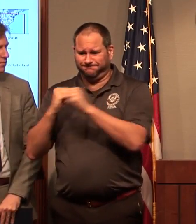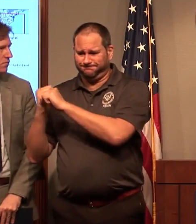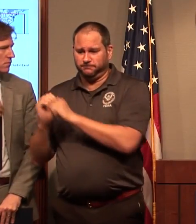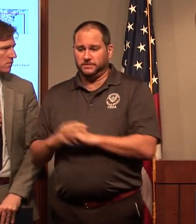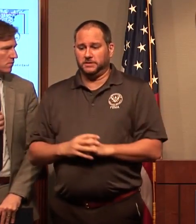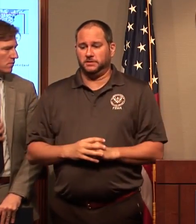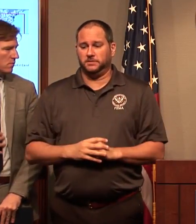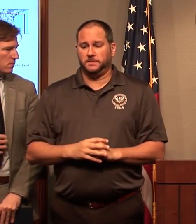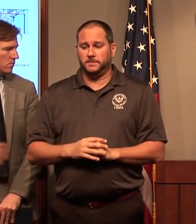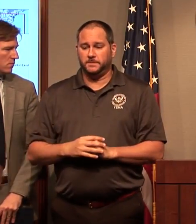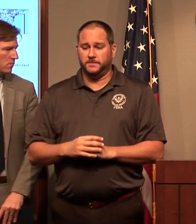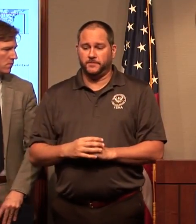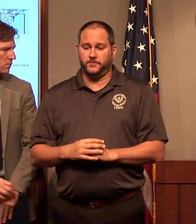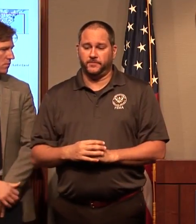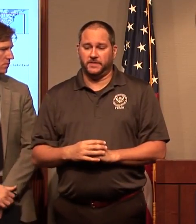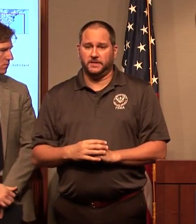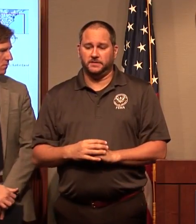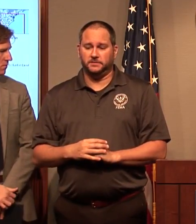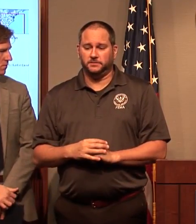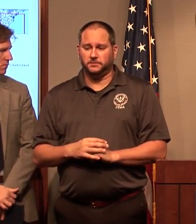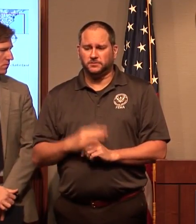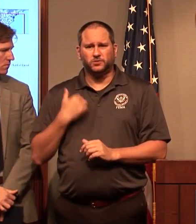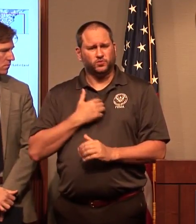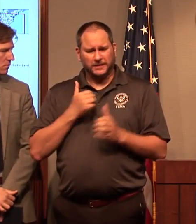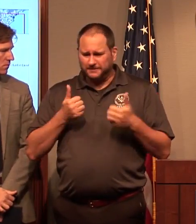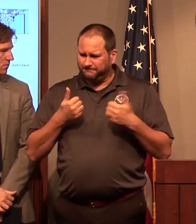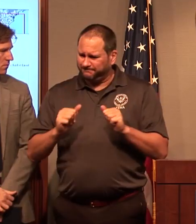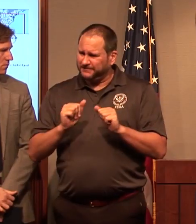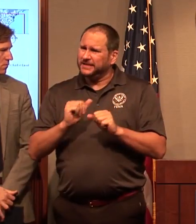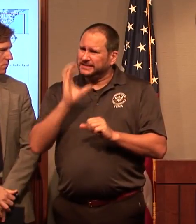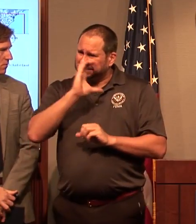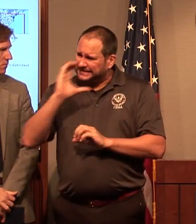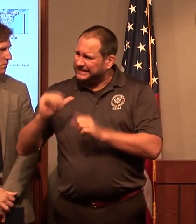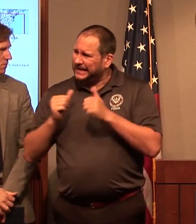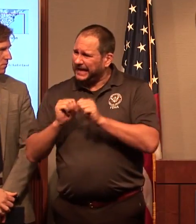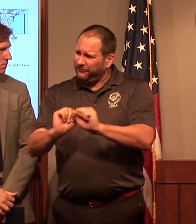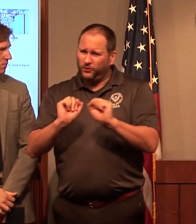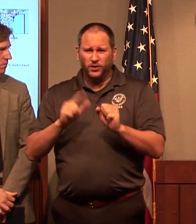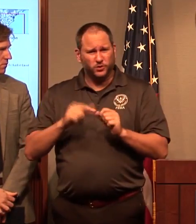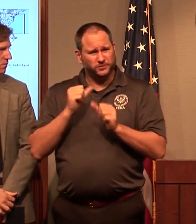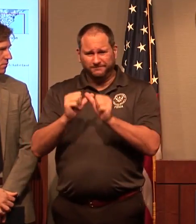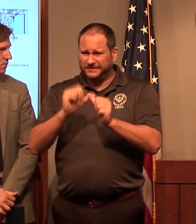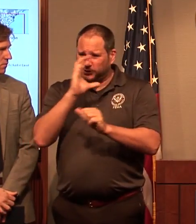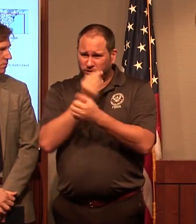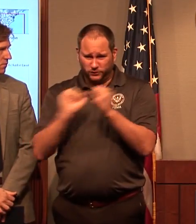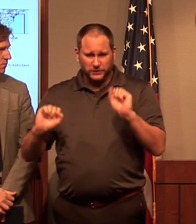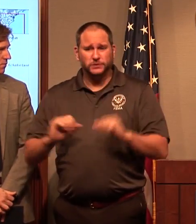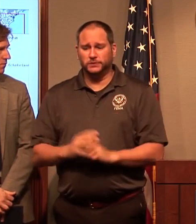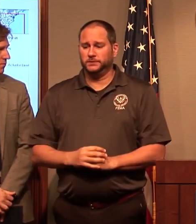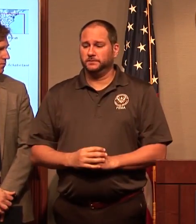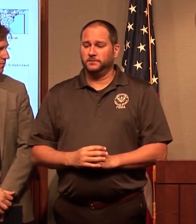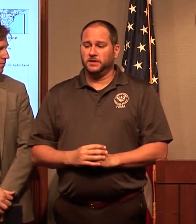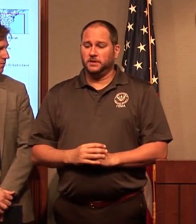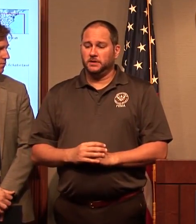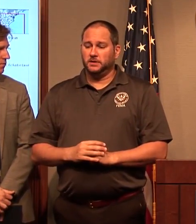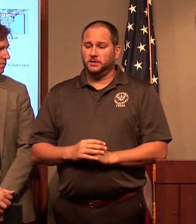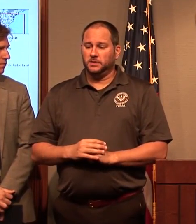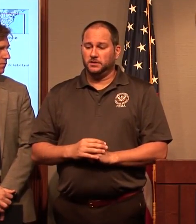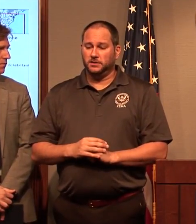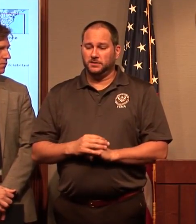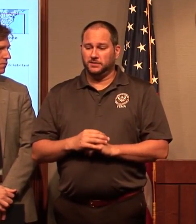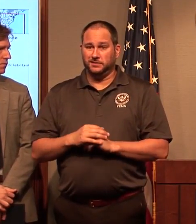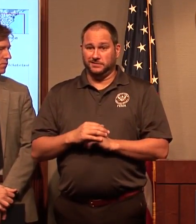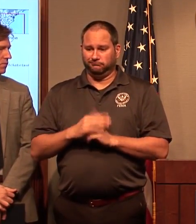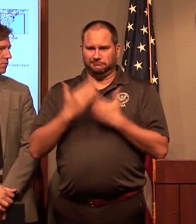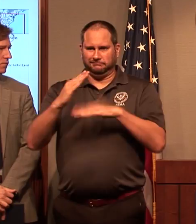this effort on search and rescue. We are constrained by geography, and our bases of